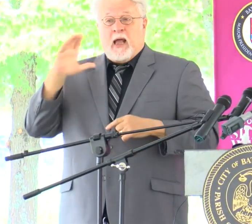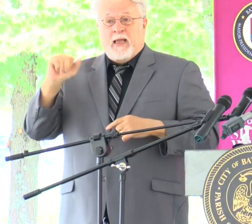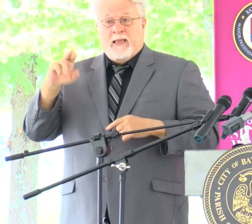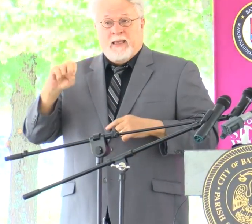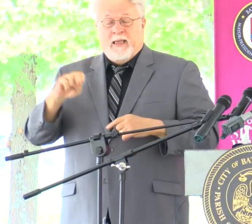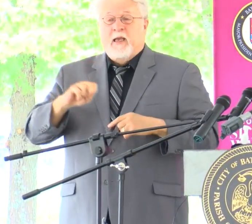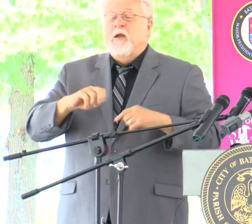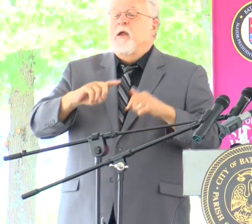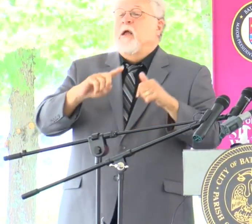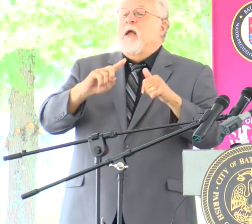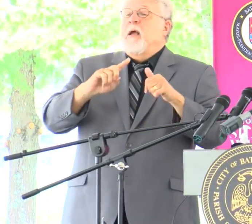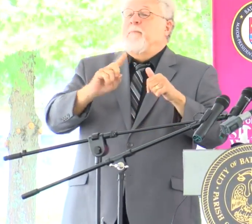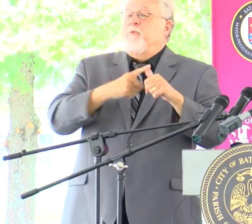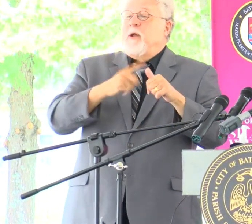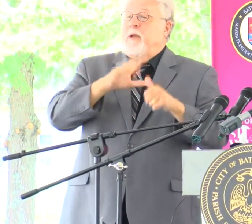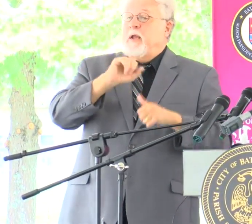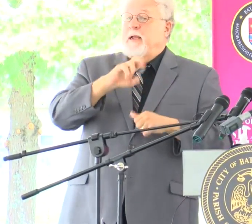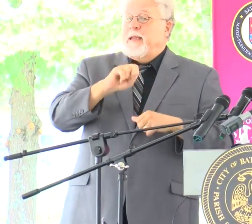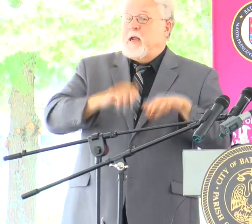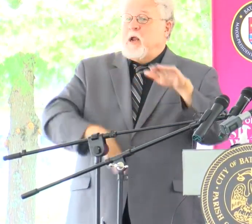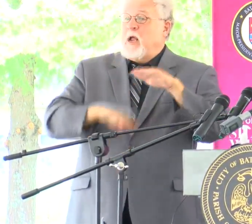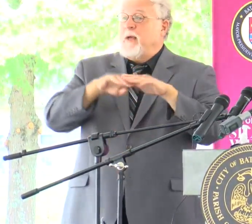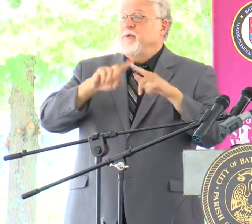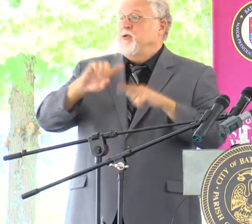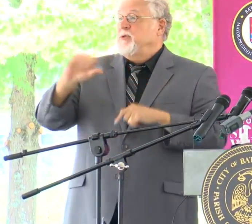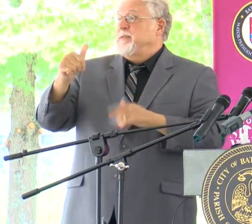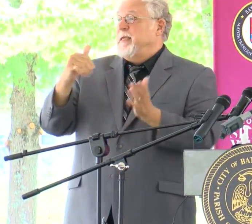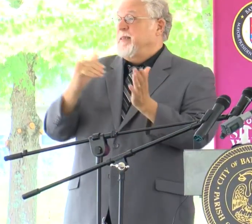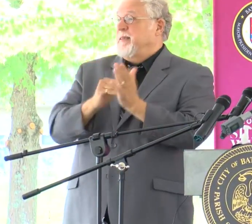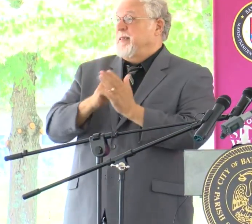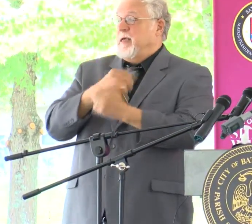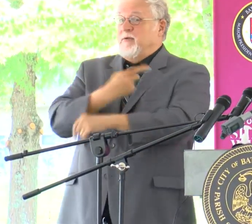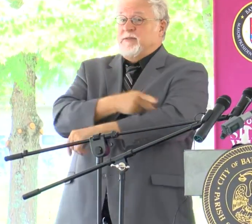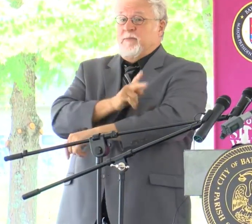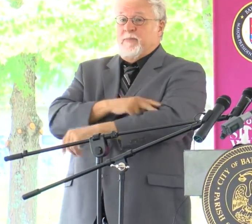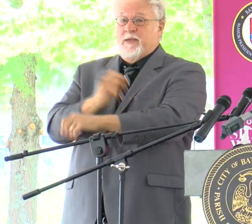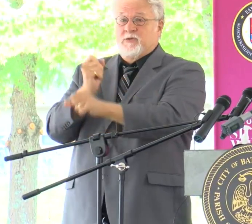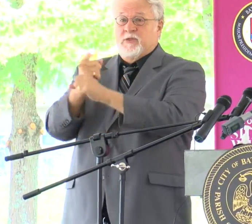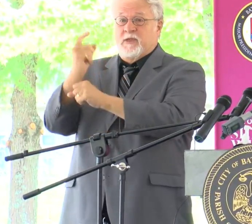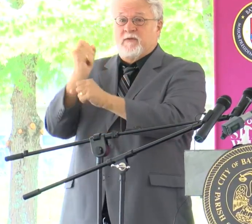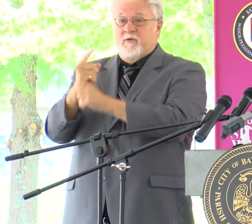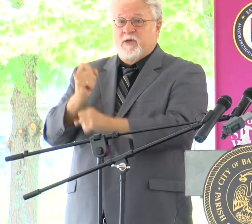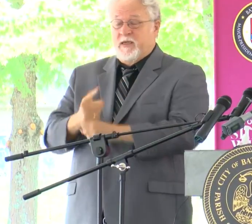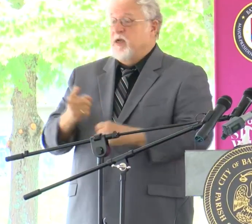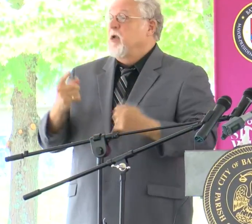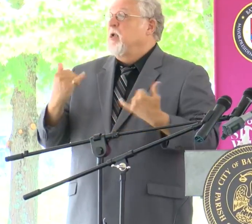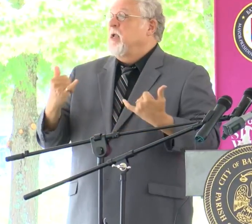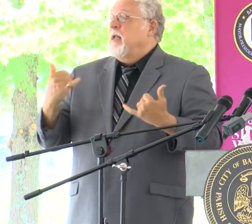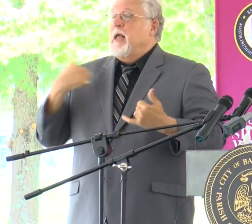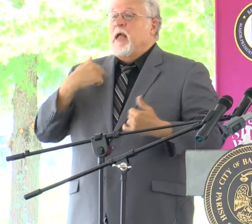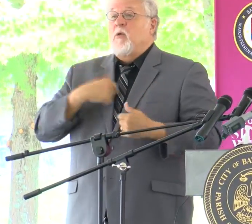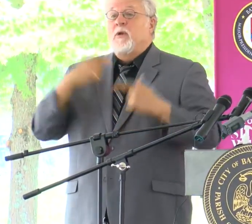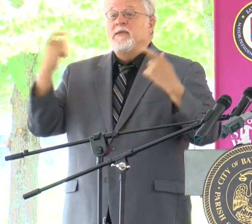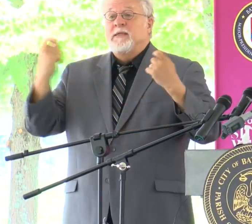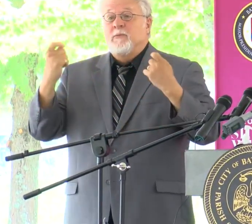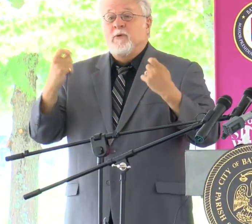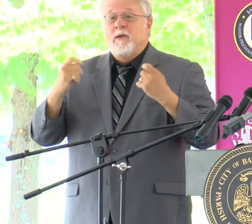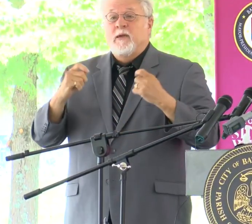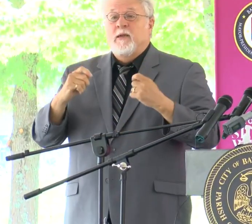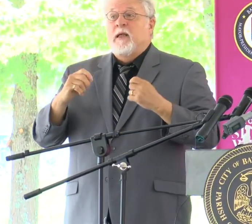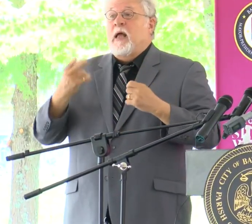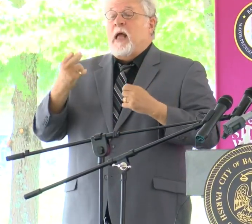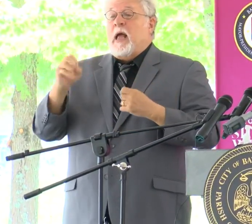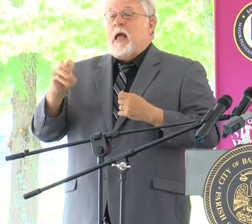care, serving up to 10,000 patients a year. Today, we celebrate Howell Place